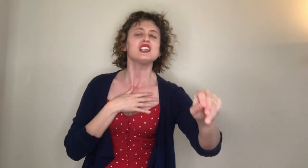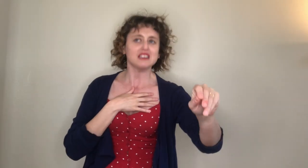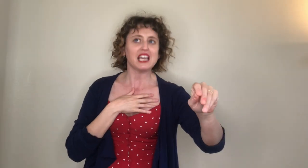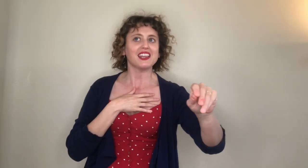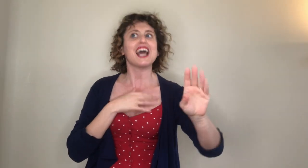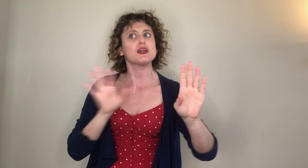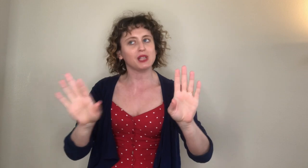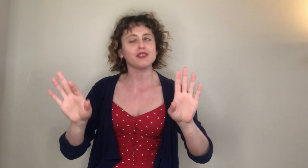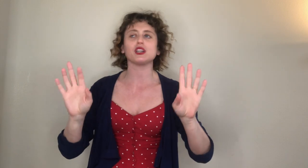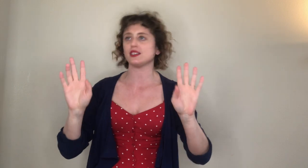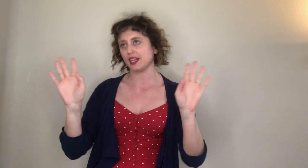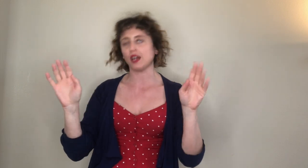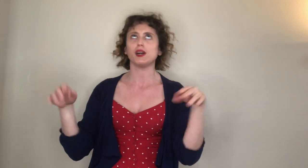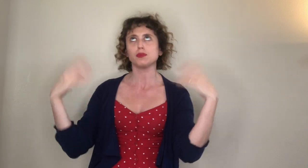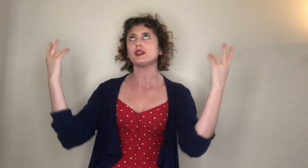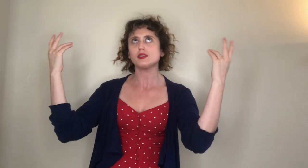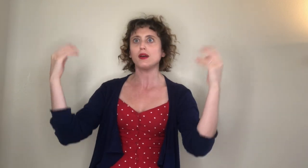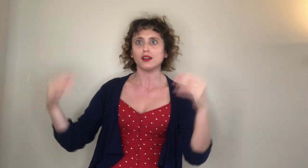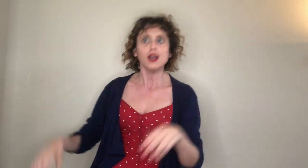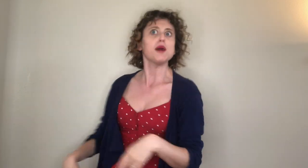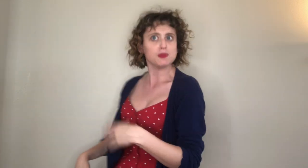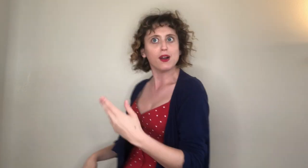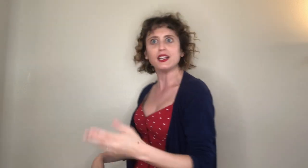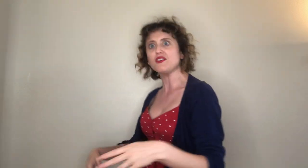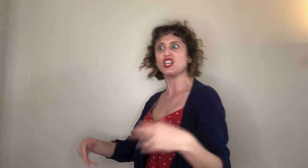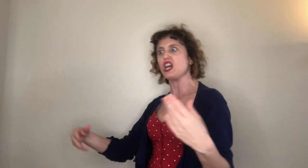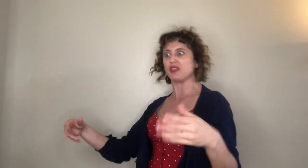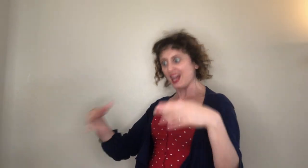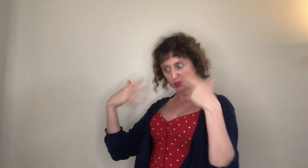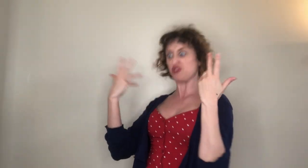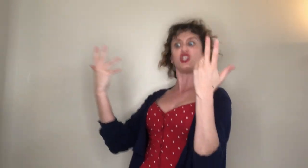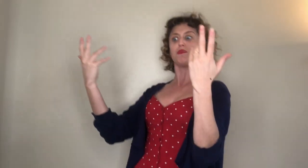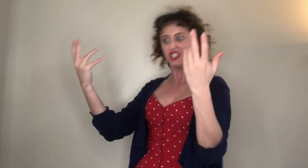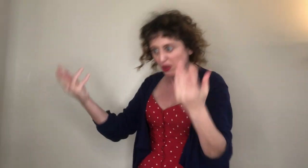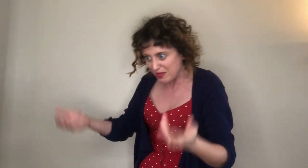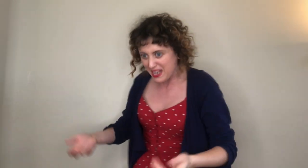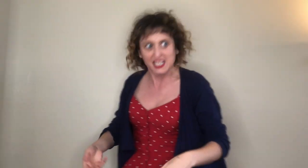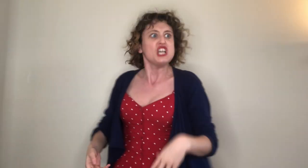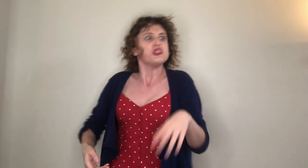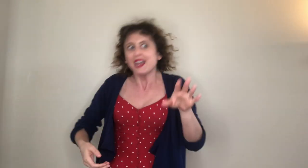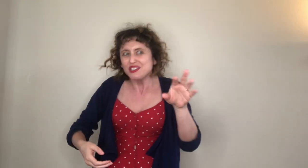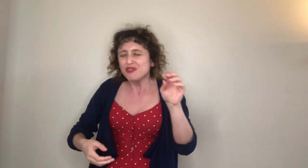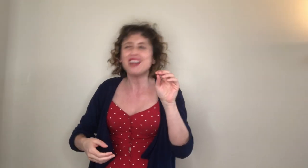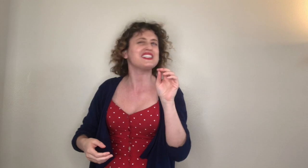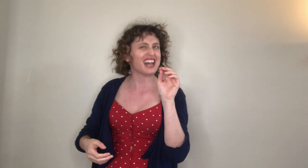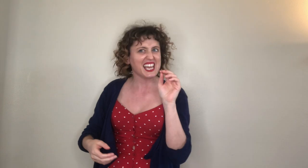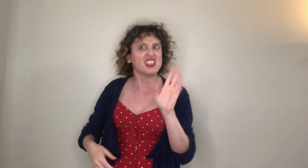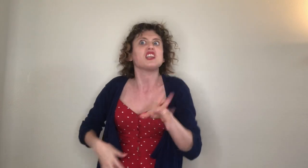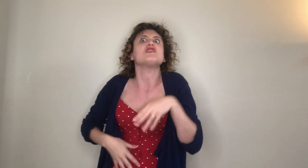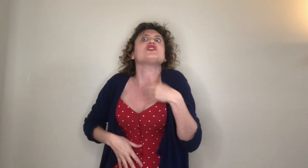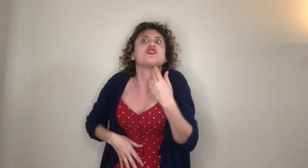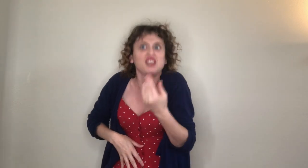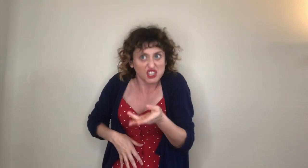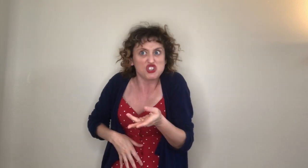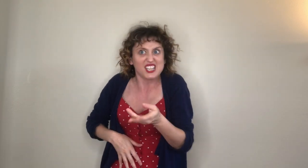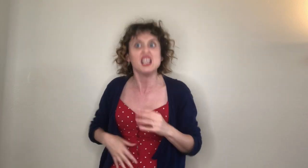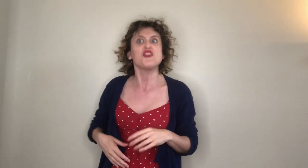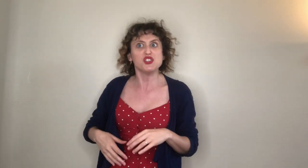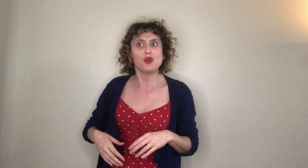Don't say that I am clever because I know I'm pretty smart. I'm smart enough to know that I'm too stupid to admit. You can't survive a diet that consists of eating shit. The trick